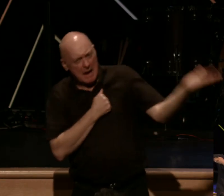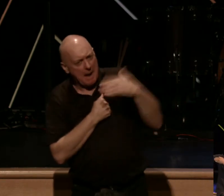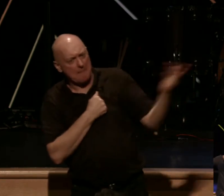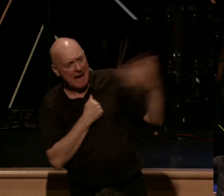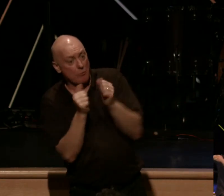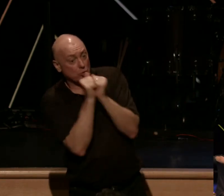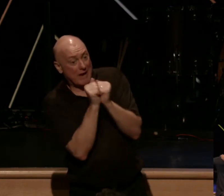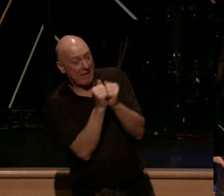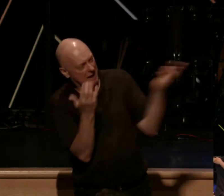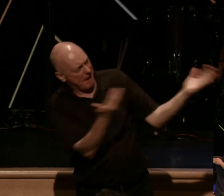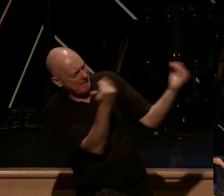Let's go. Let's go.